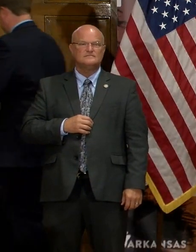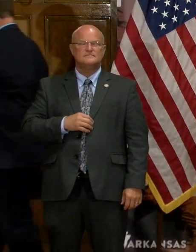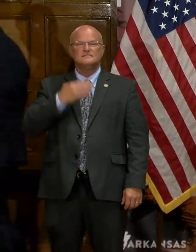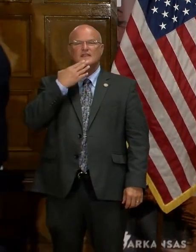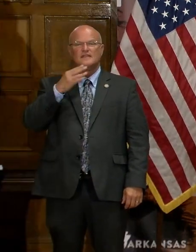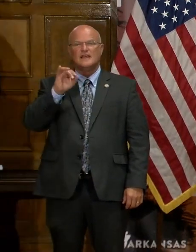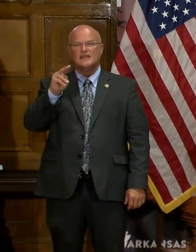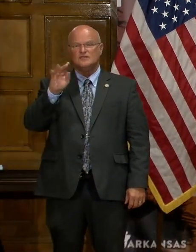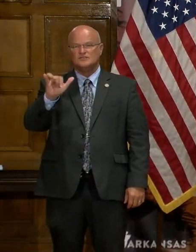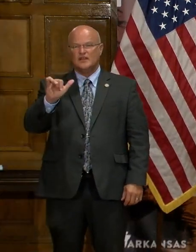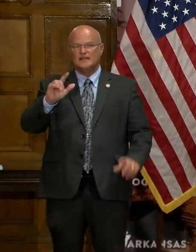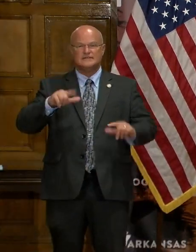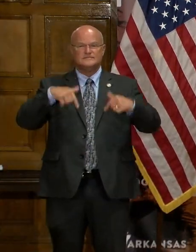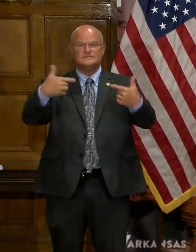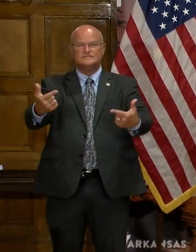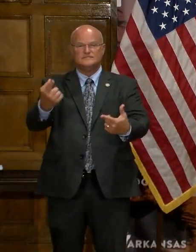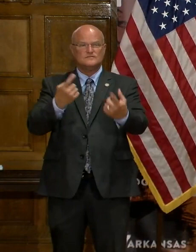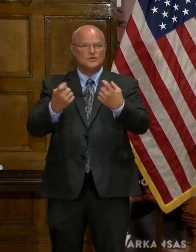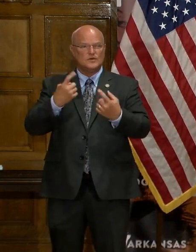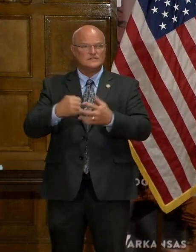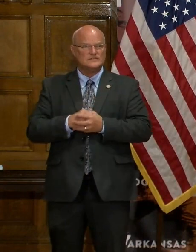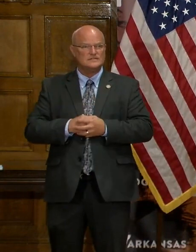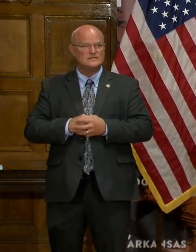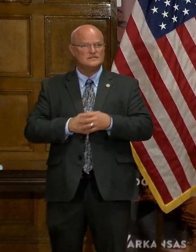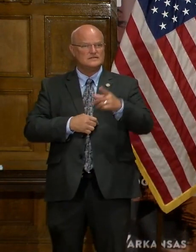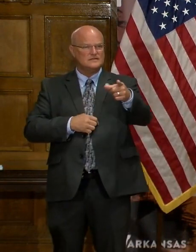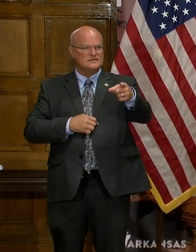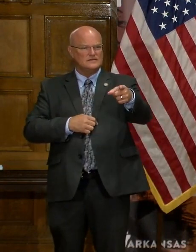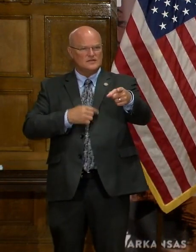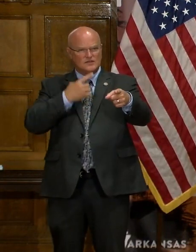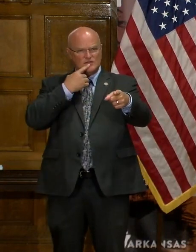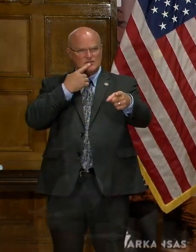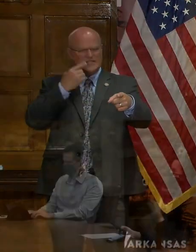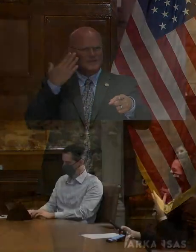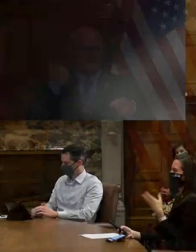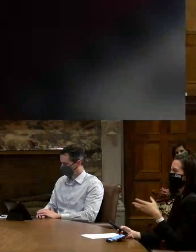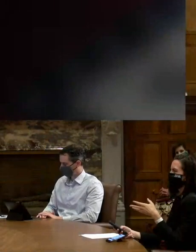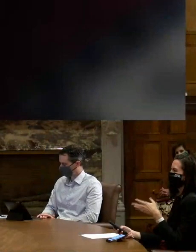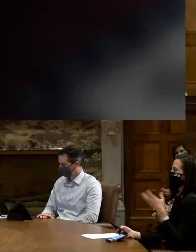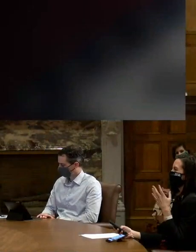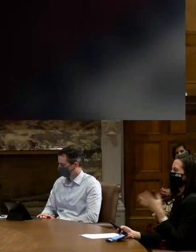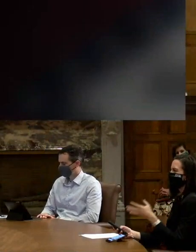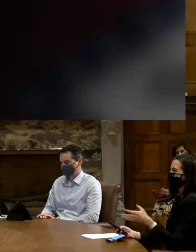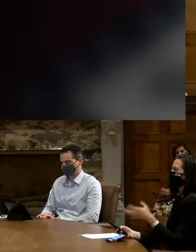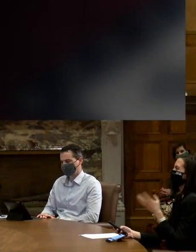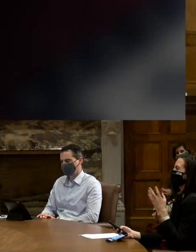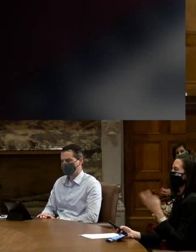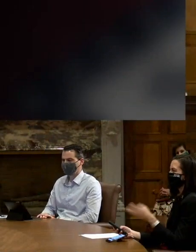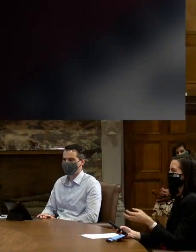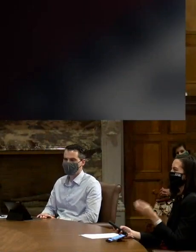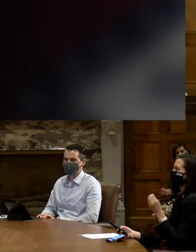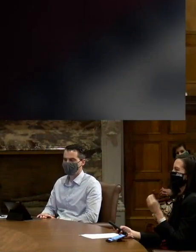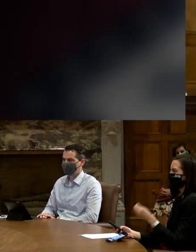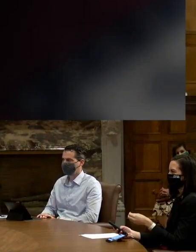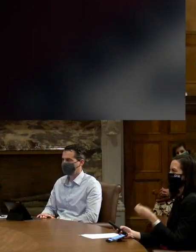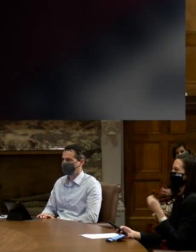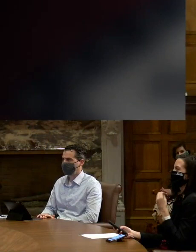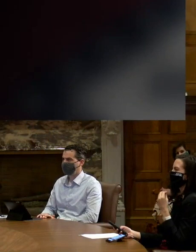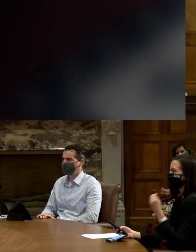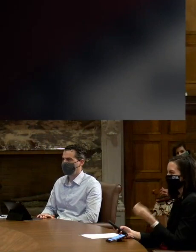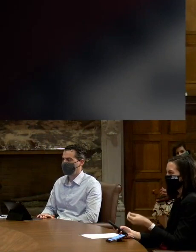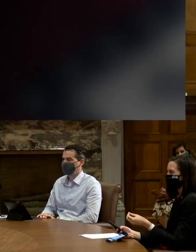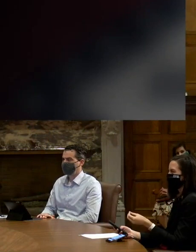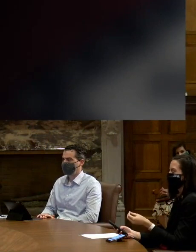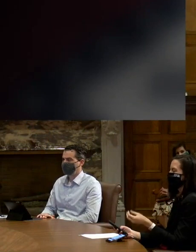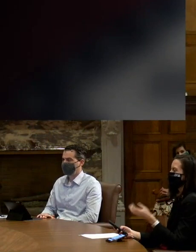Thank you, Johnny. With that, we'll take any questions. You've said over the past couple of days several times, college students, please be responsible,